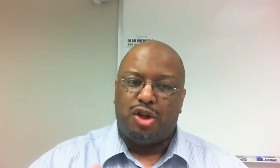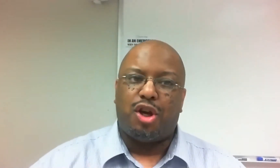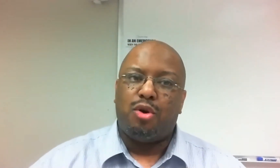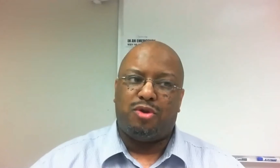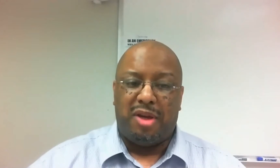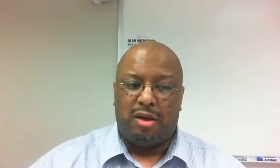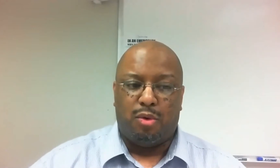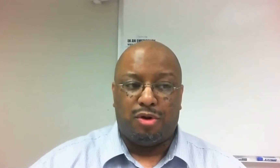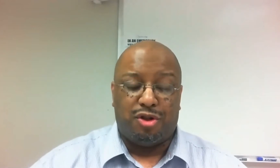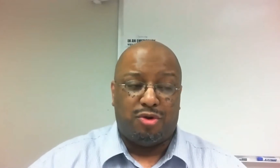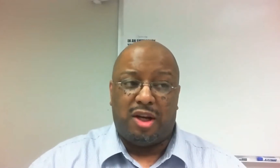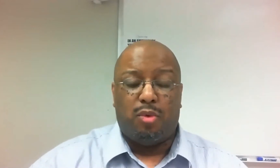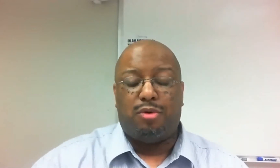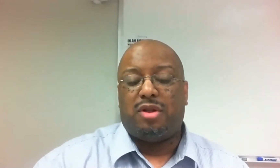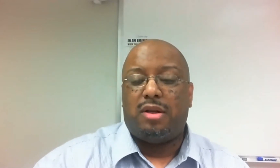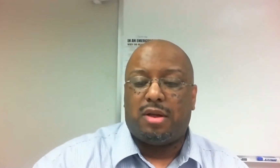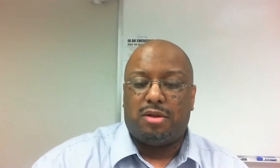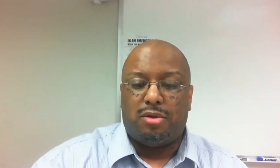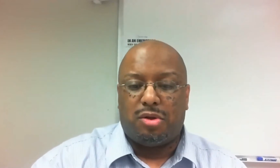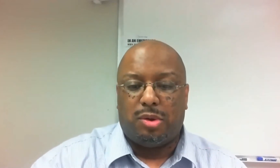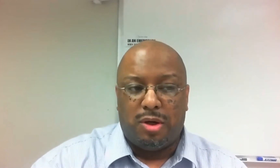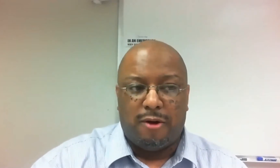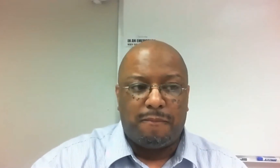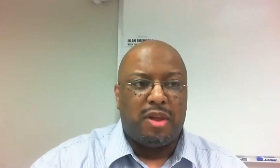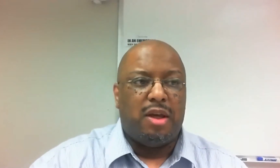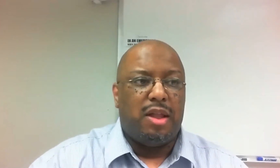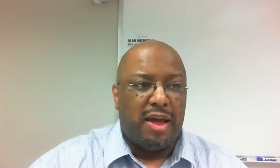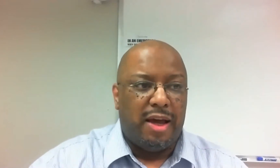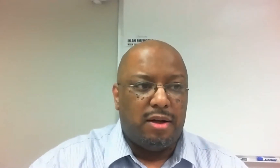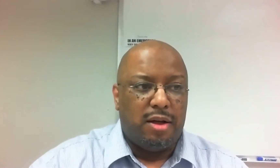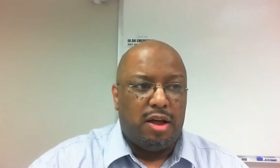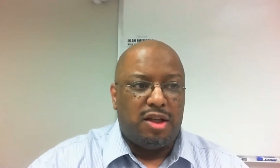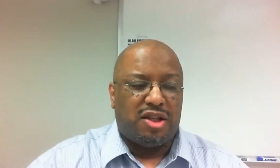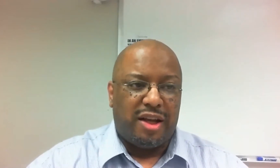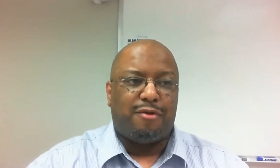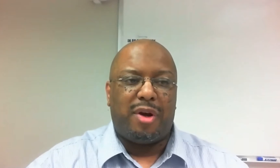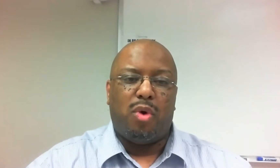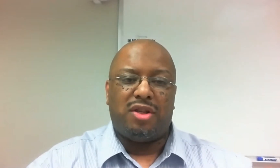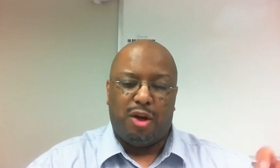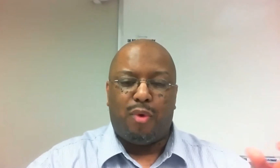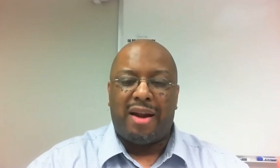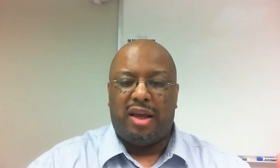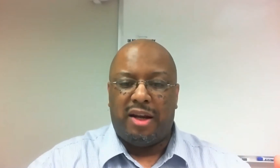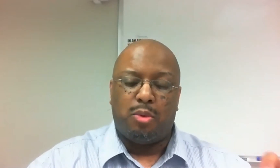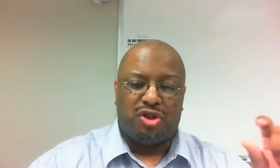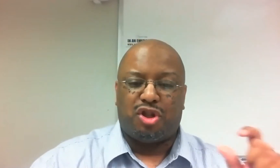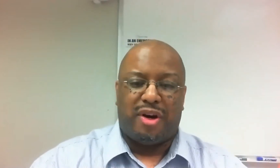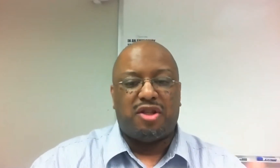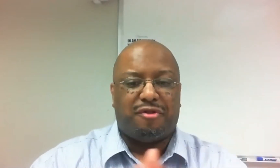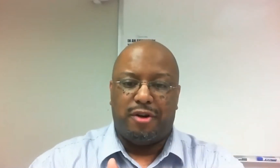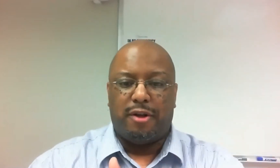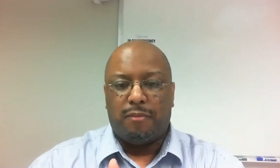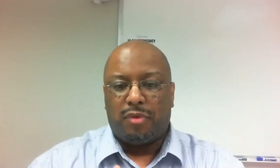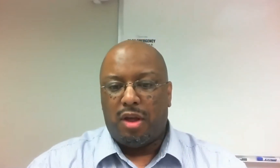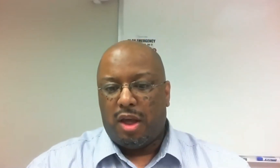shows me or shows anyone who studies constitutional law that slavery wasn't eradicated, it was just